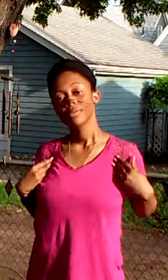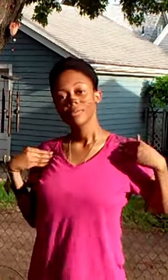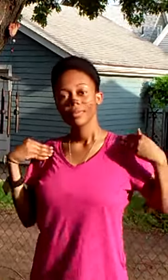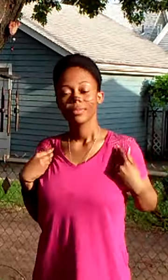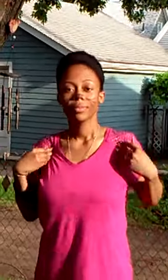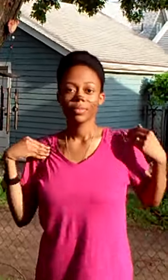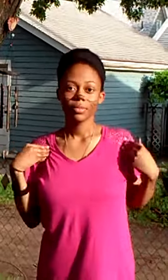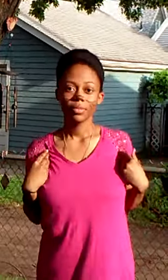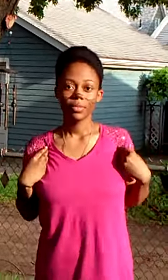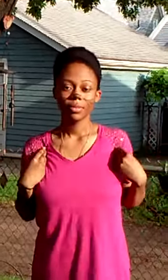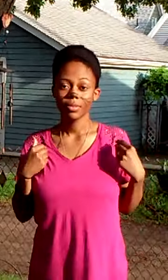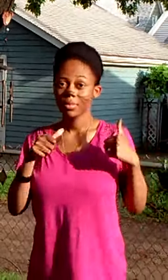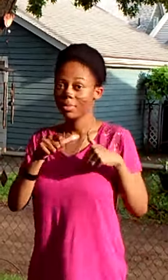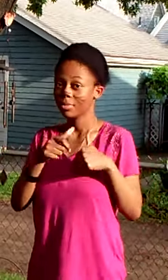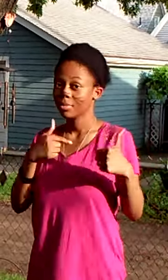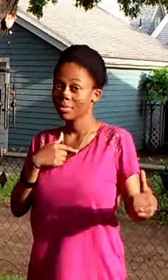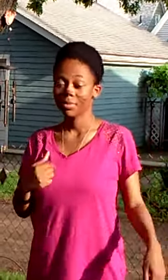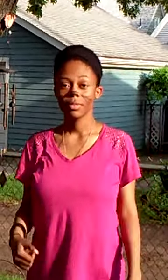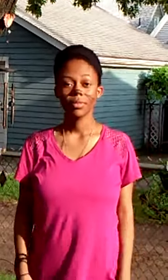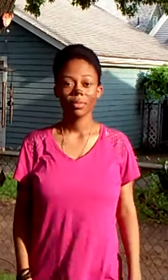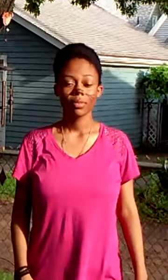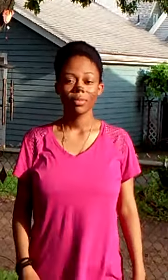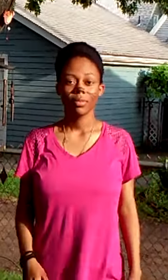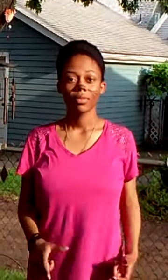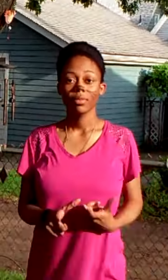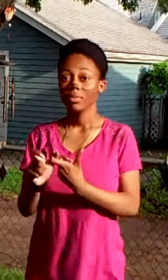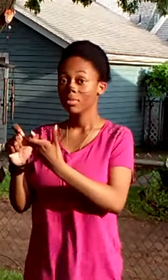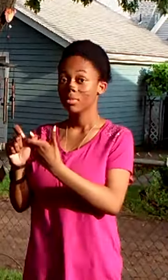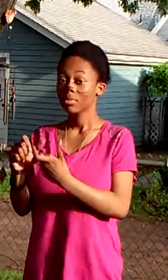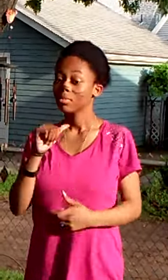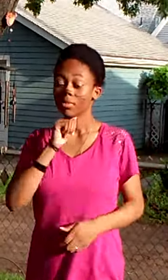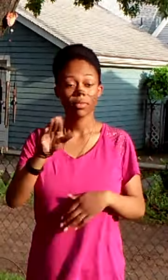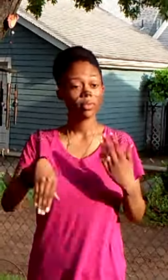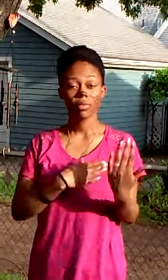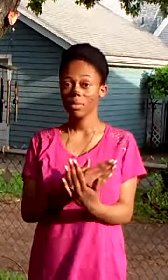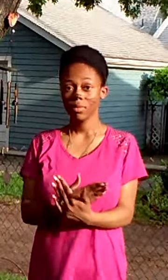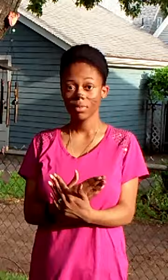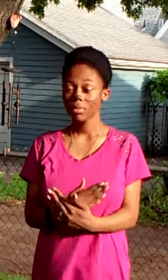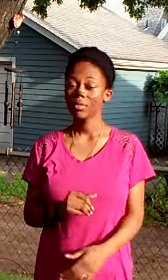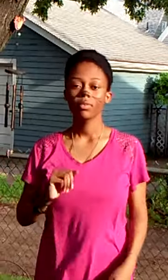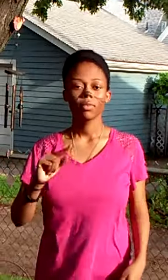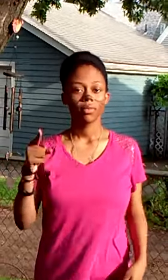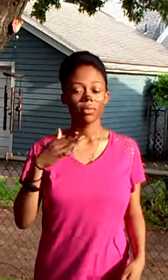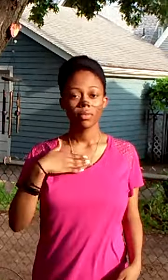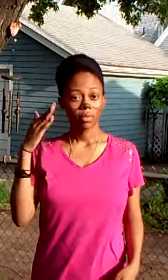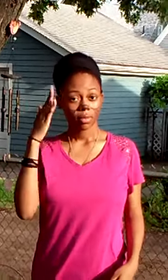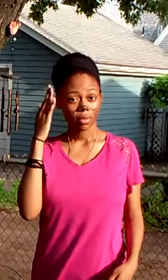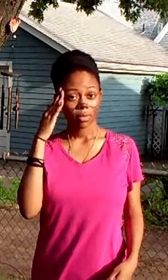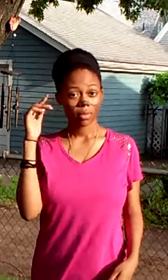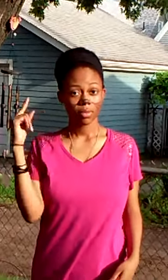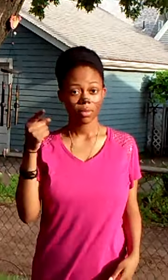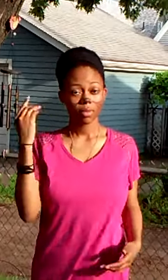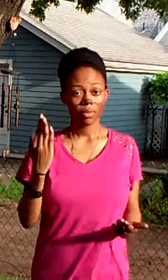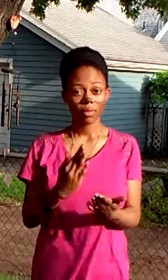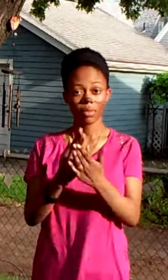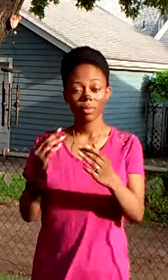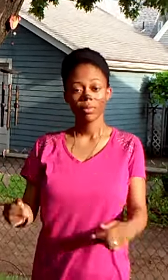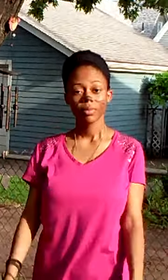animals, balls So if I'm wrong, it's not enough You're still in my head forever stuck